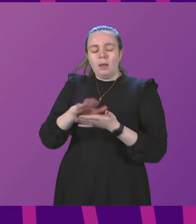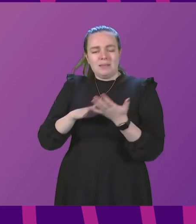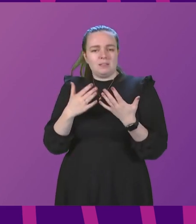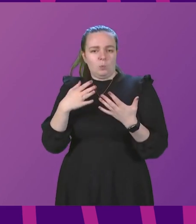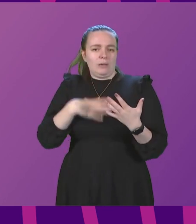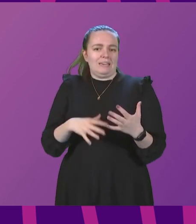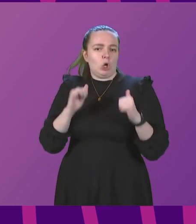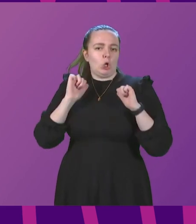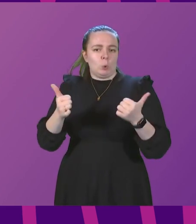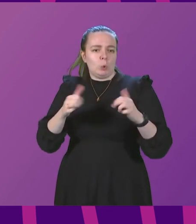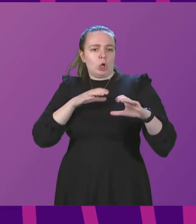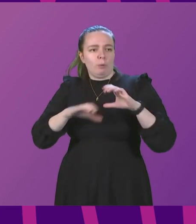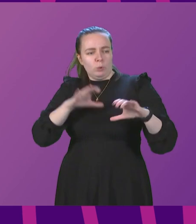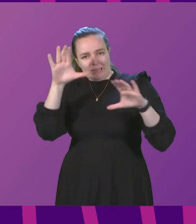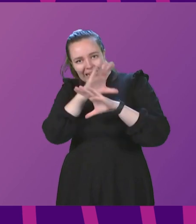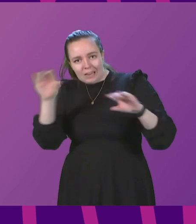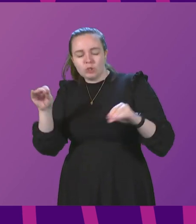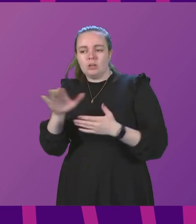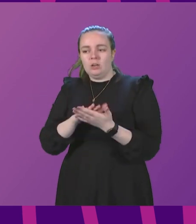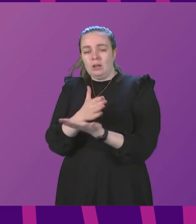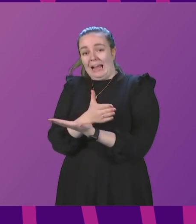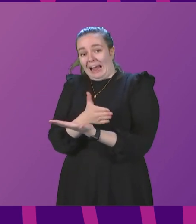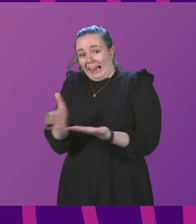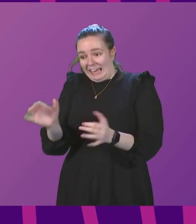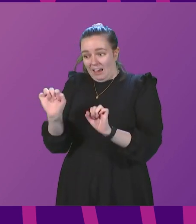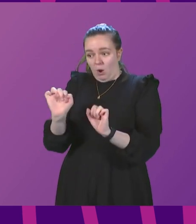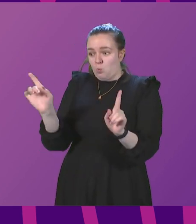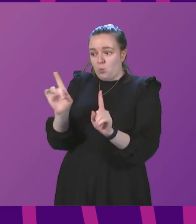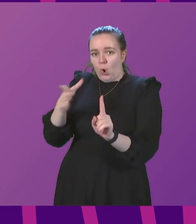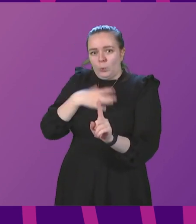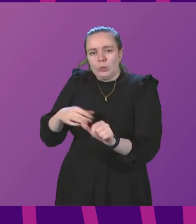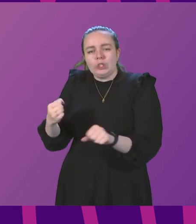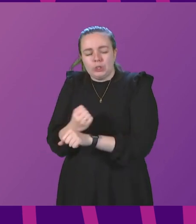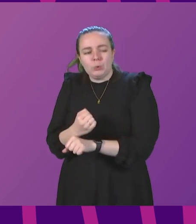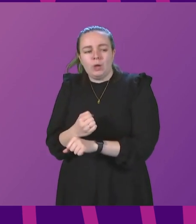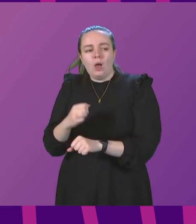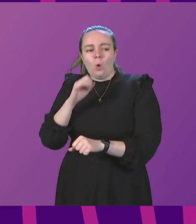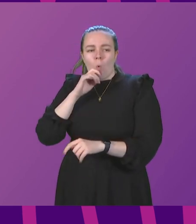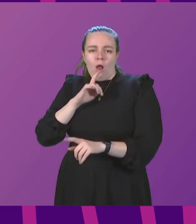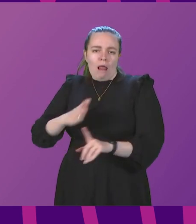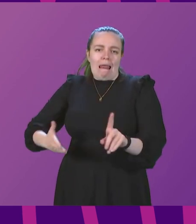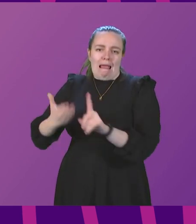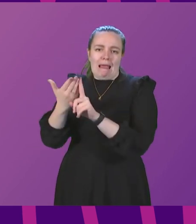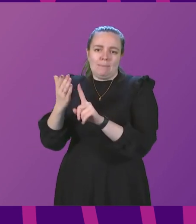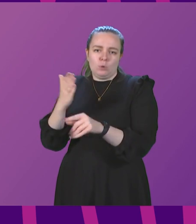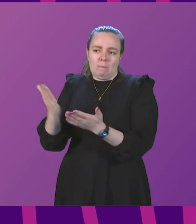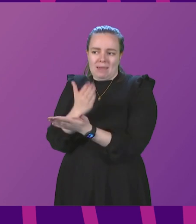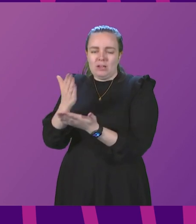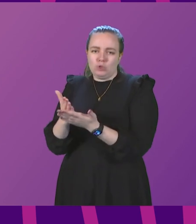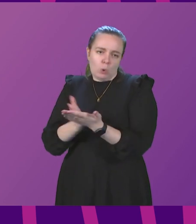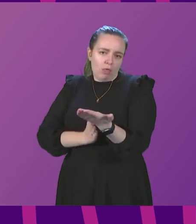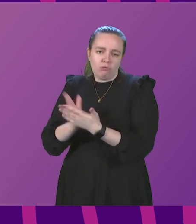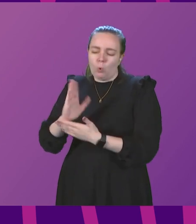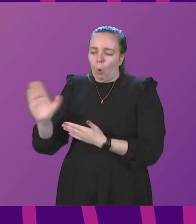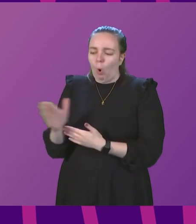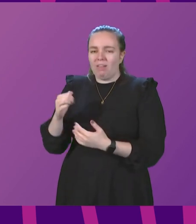communication to make it clear to them what it is they are being asked to do. And we will seek to ensure that that is the case through all of our